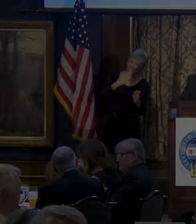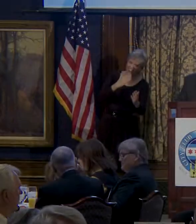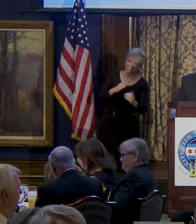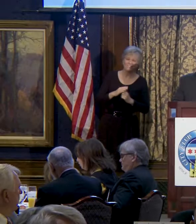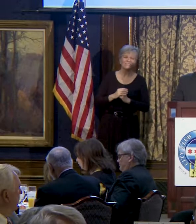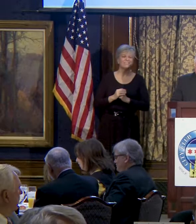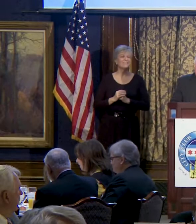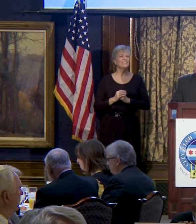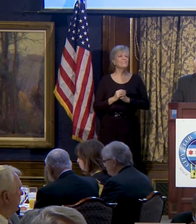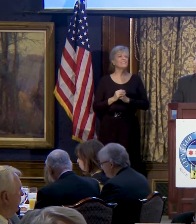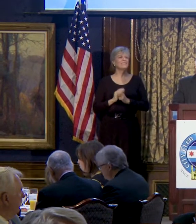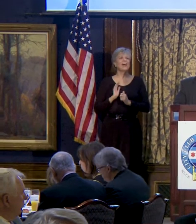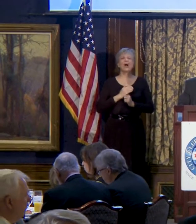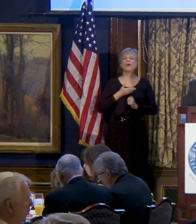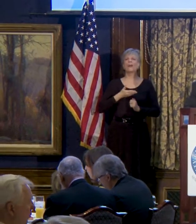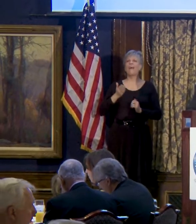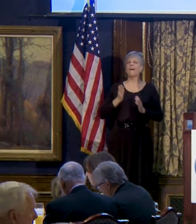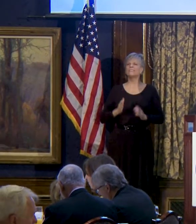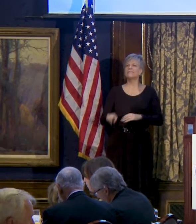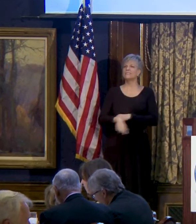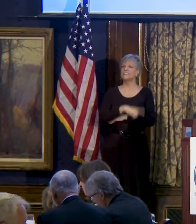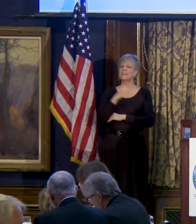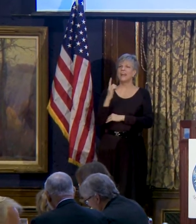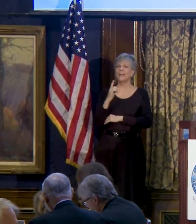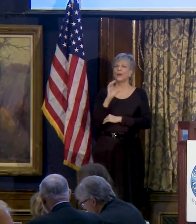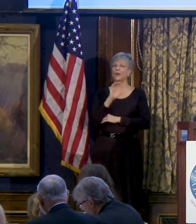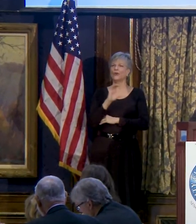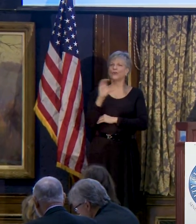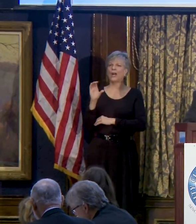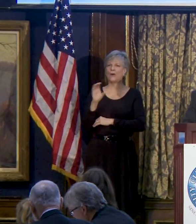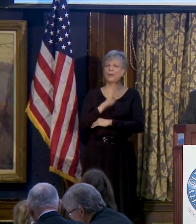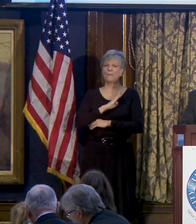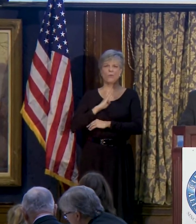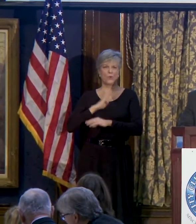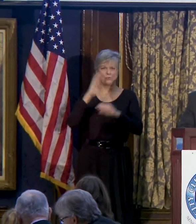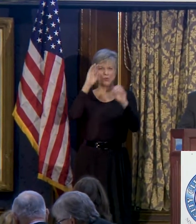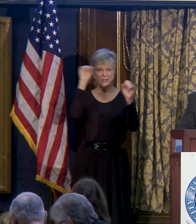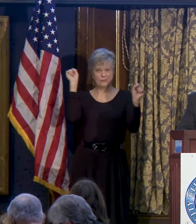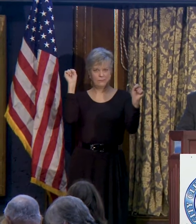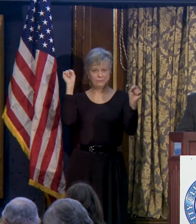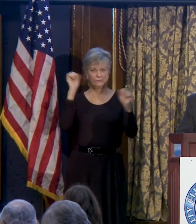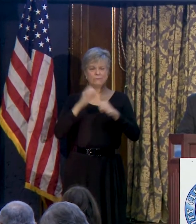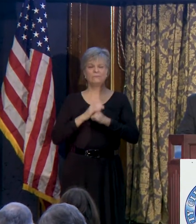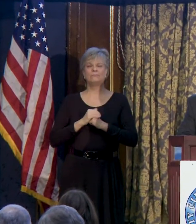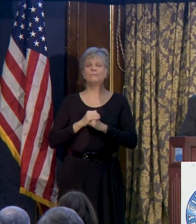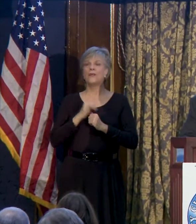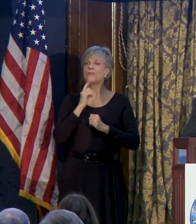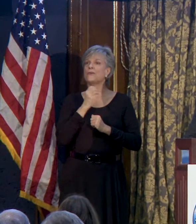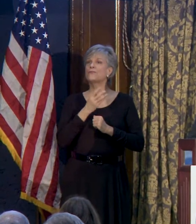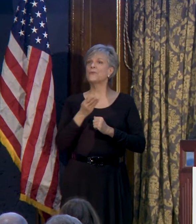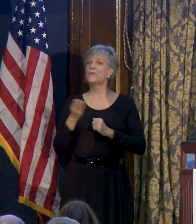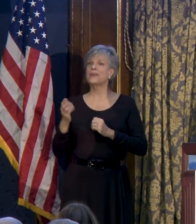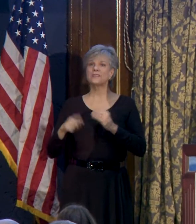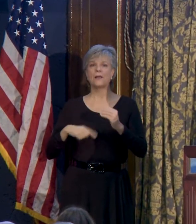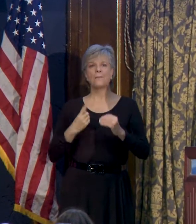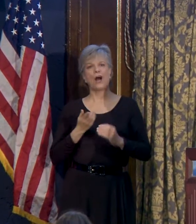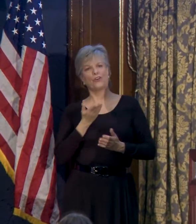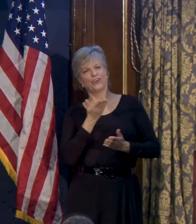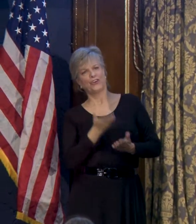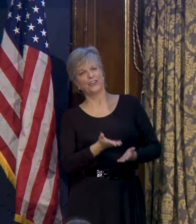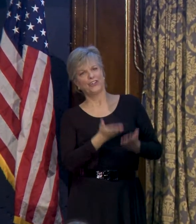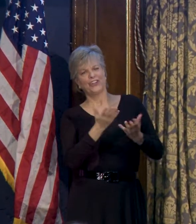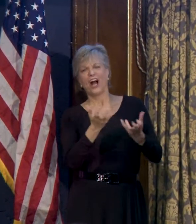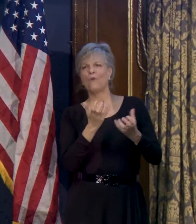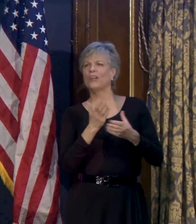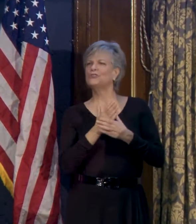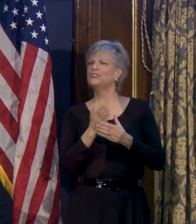Our guest today is Cook County Board President. There are a few things about her that I want to